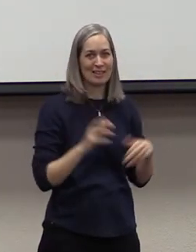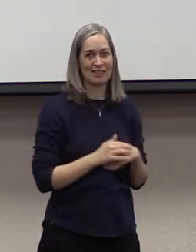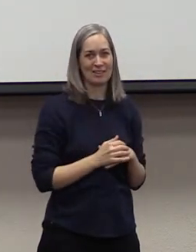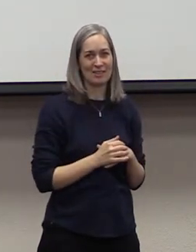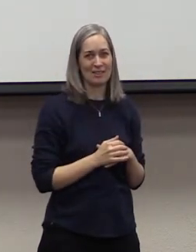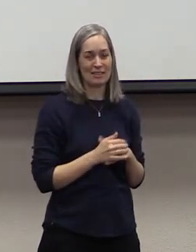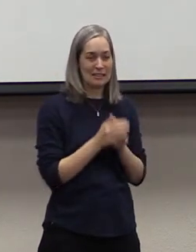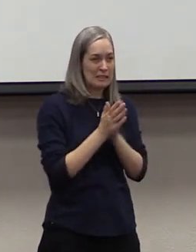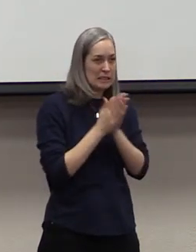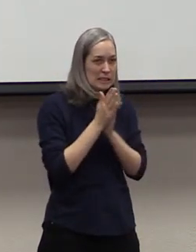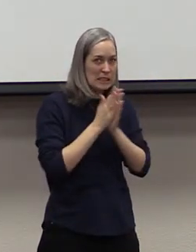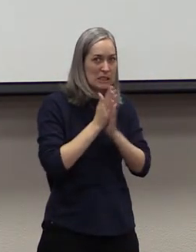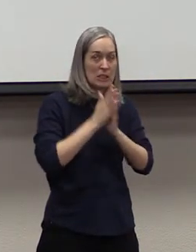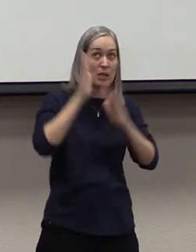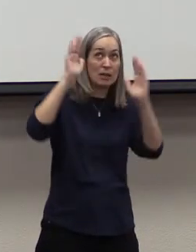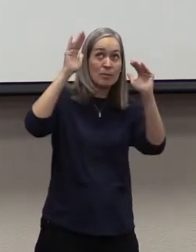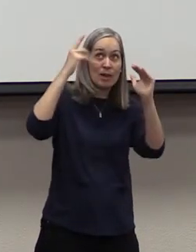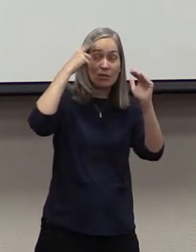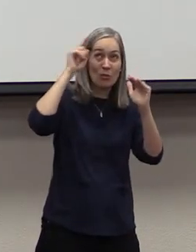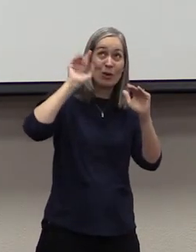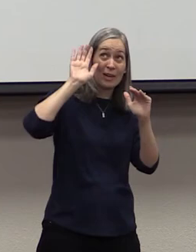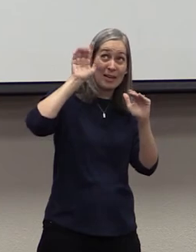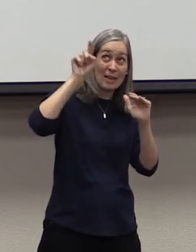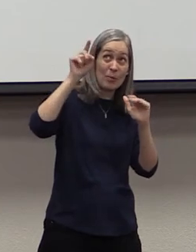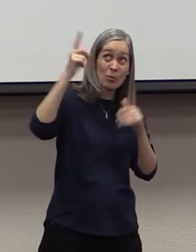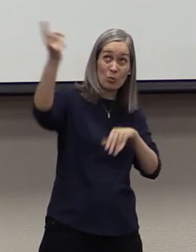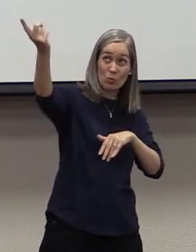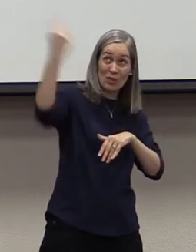An eager expectation for his return.